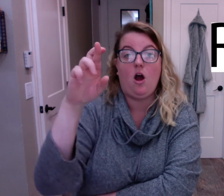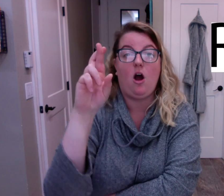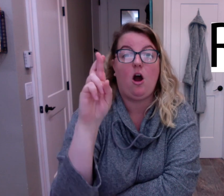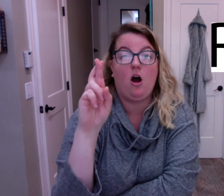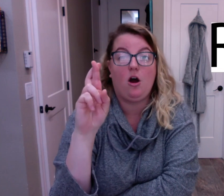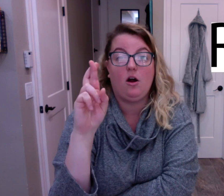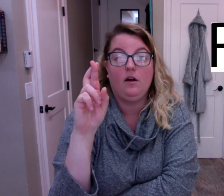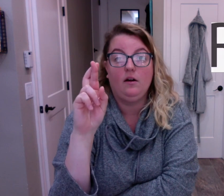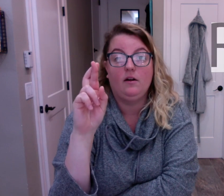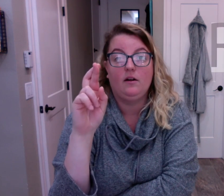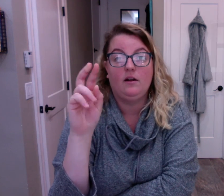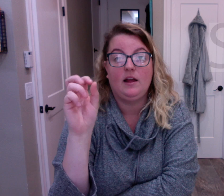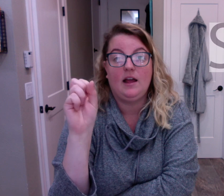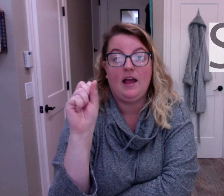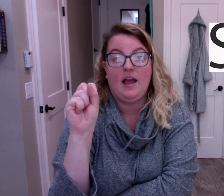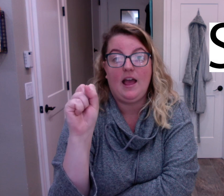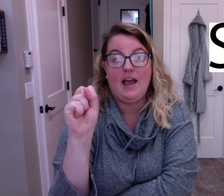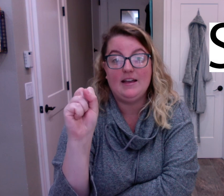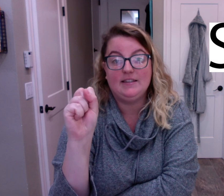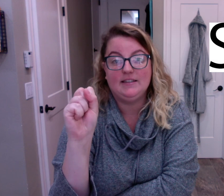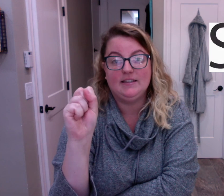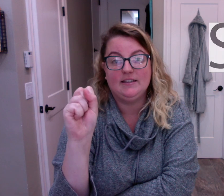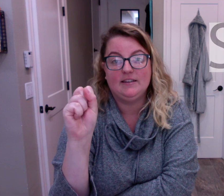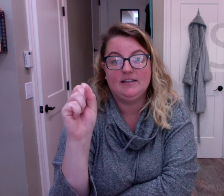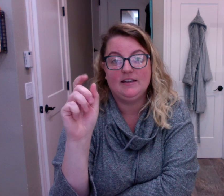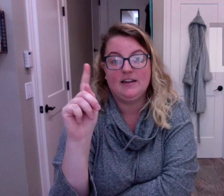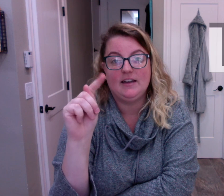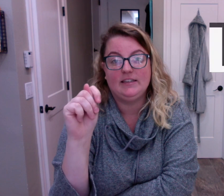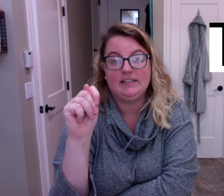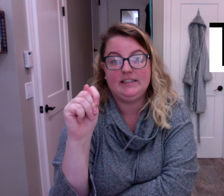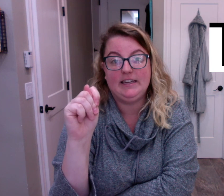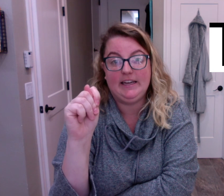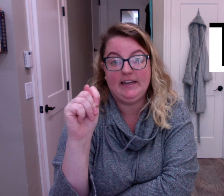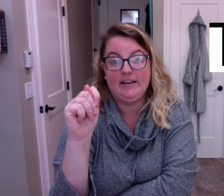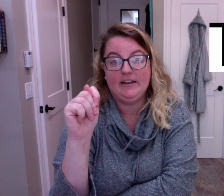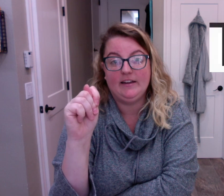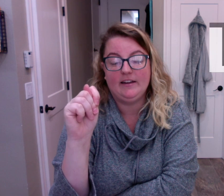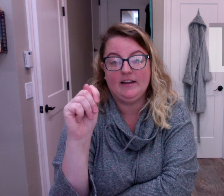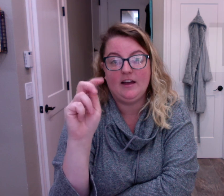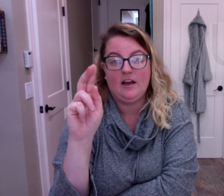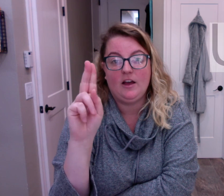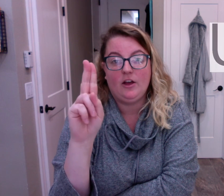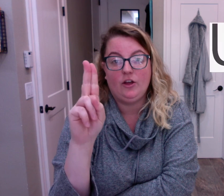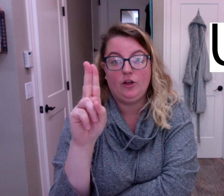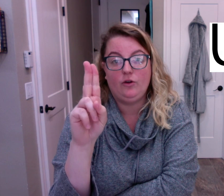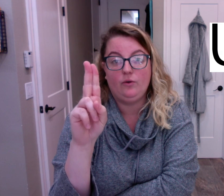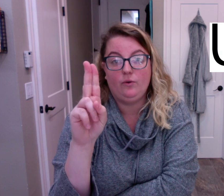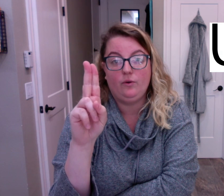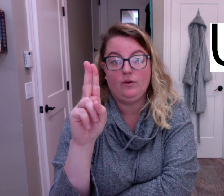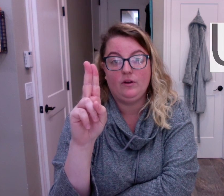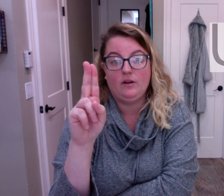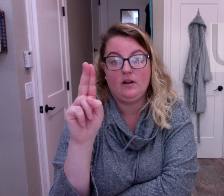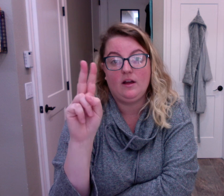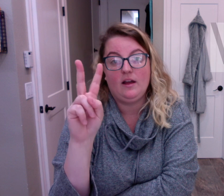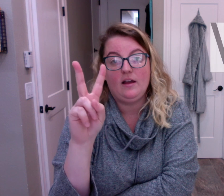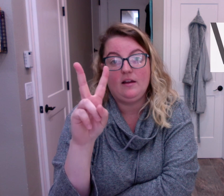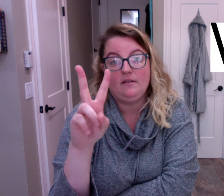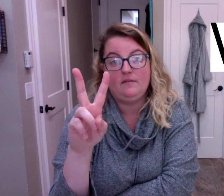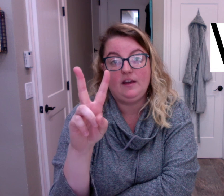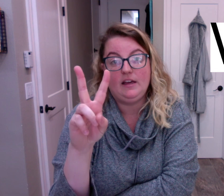R, S, T, U, V,